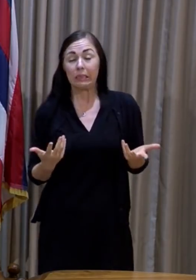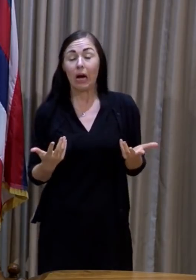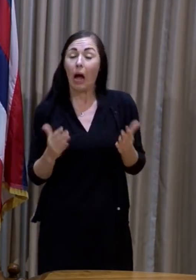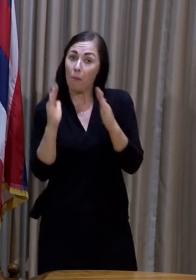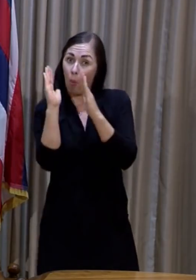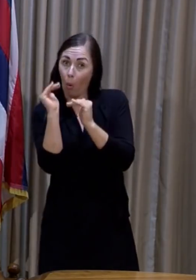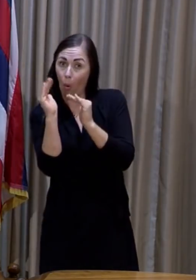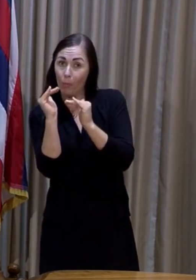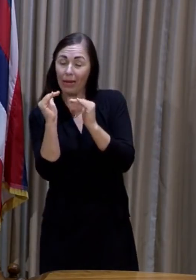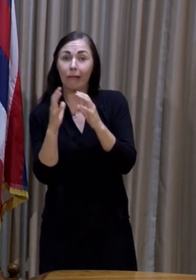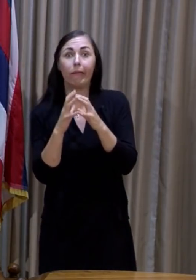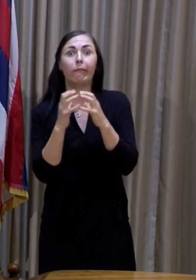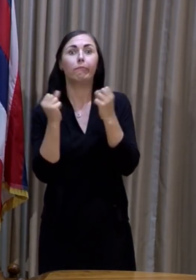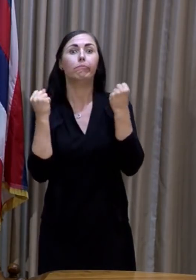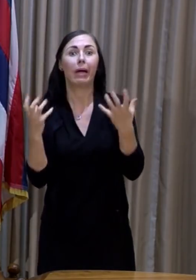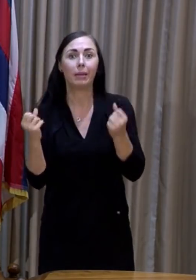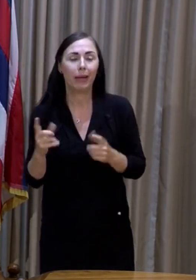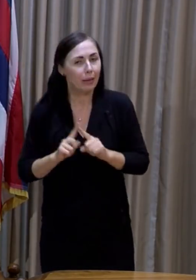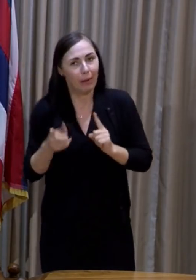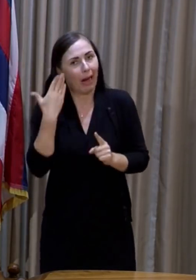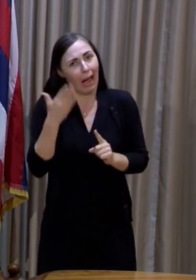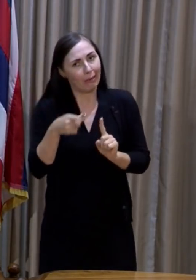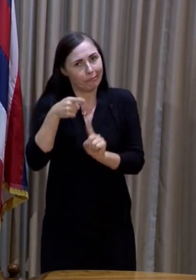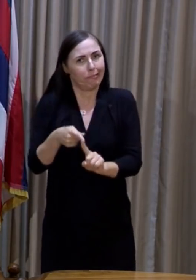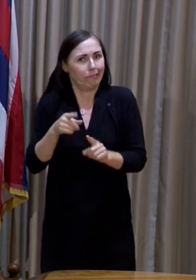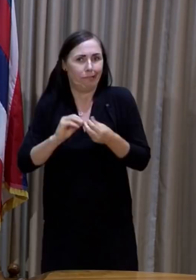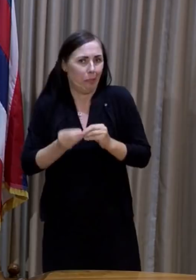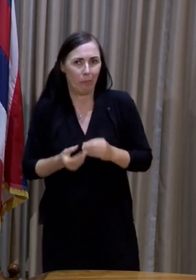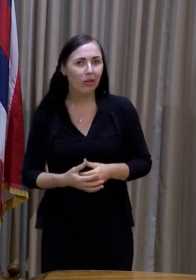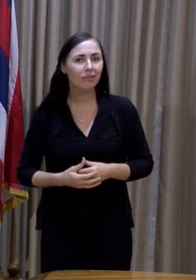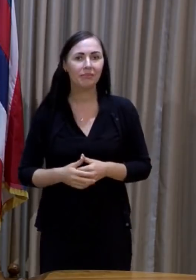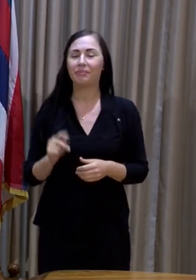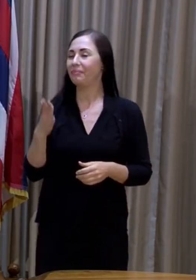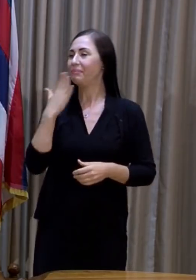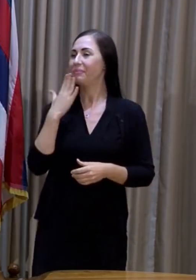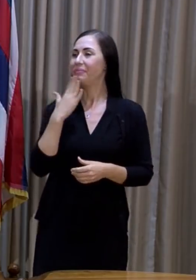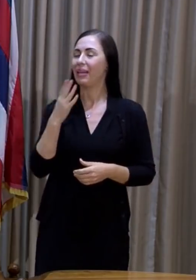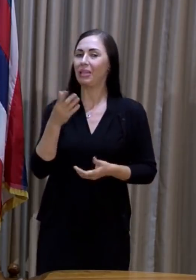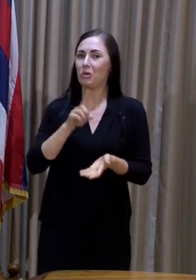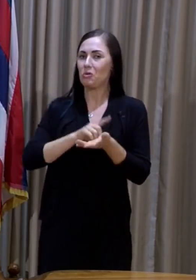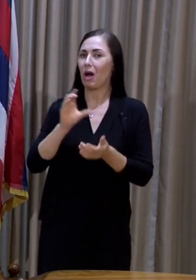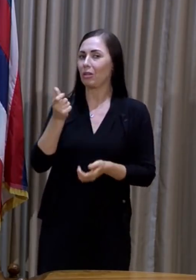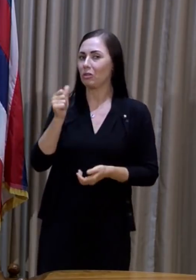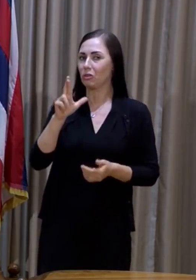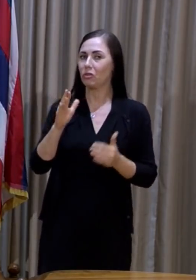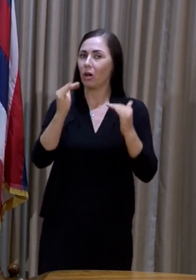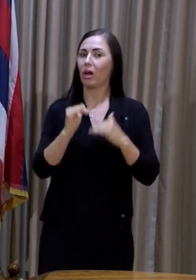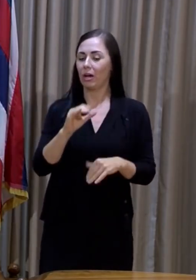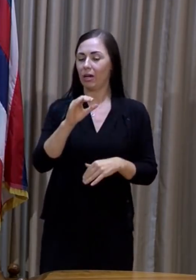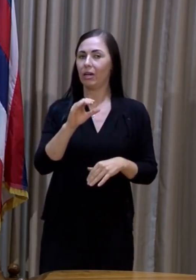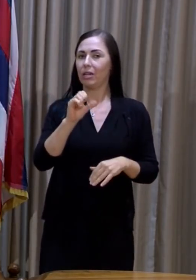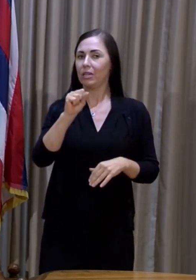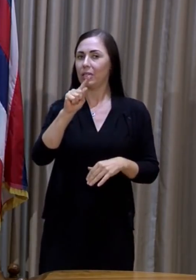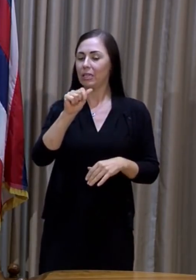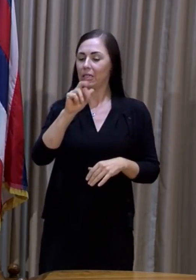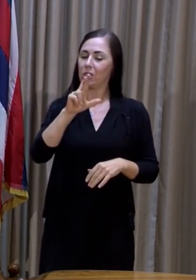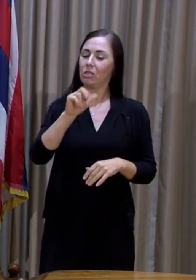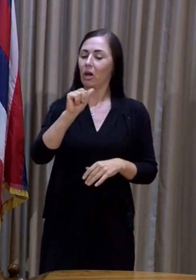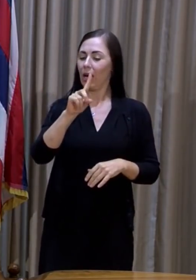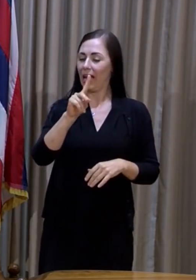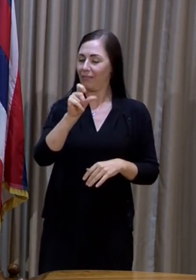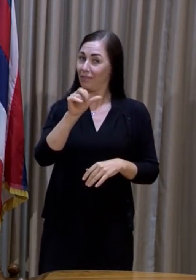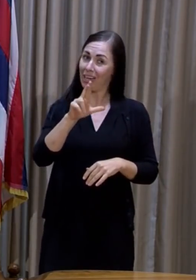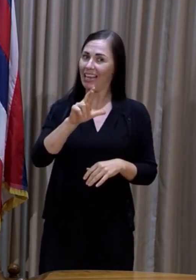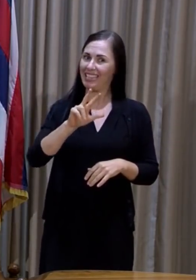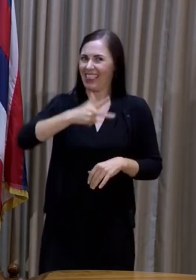I'm hoping that it's a lot, but I don't know the number. Okay, thank you very much, Dr. Char. Dan Macasso, Star Advertiser, round three.